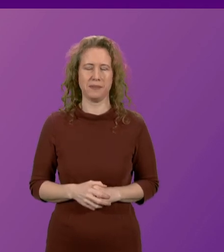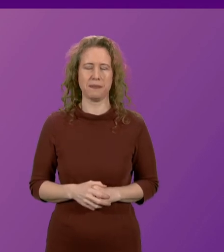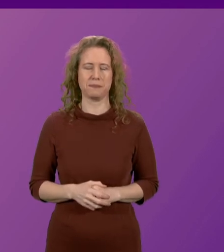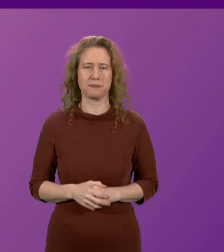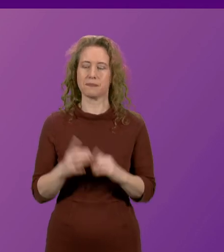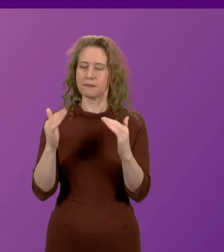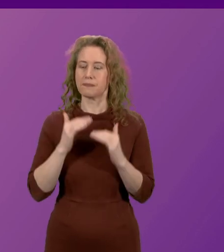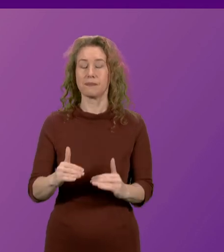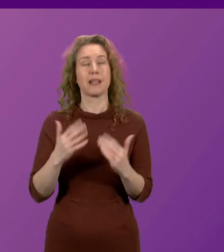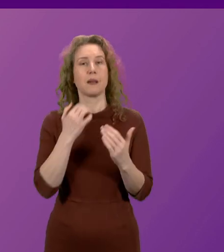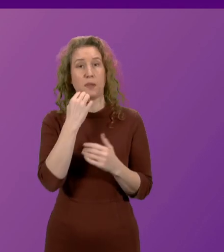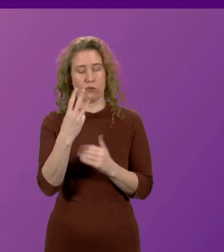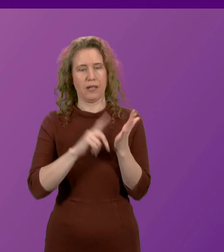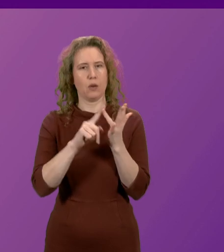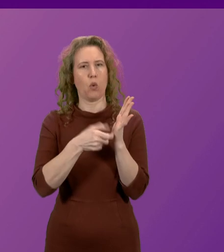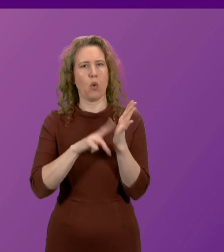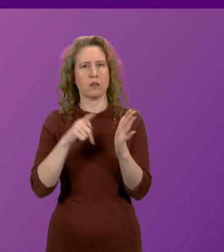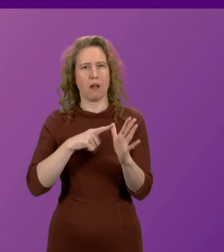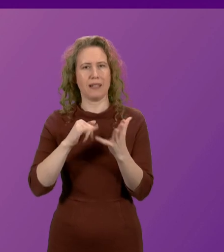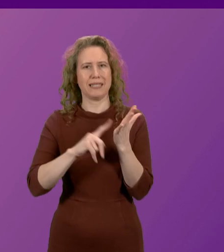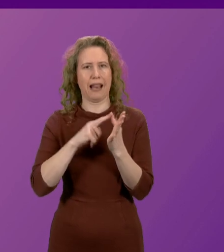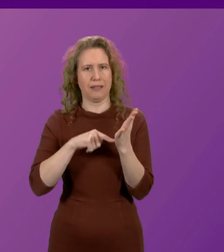Question number three, Lorna Slater.